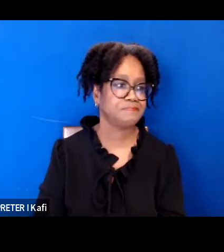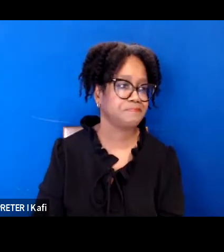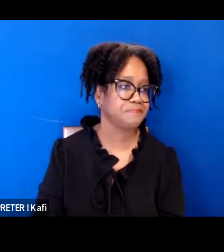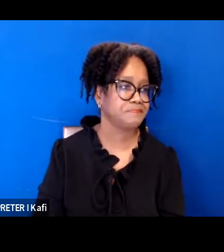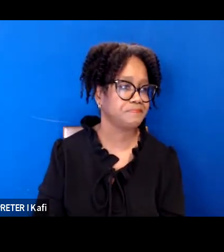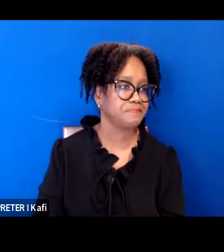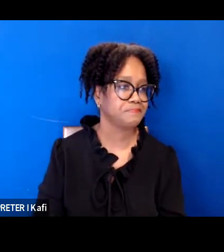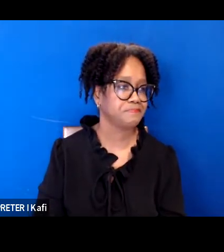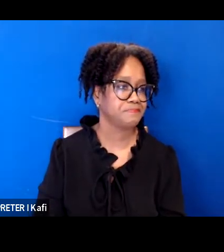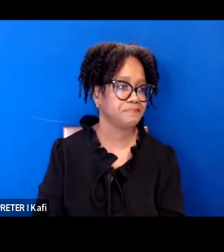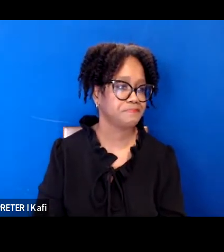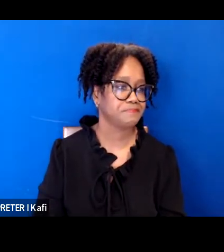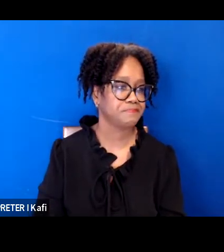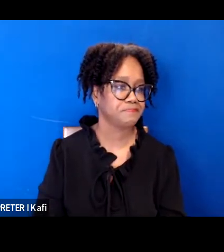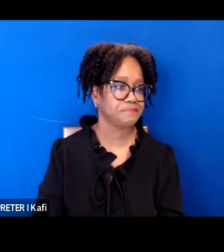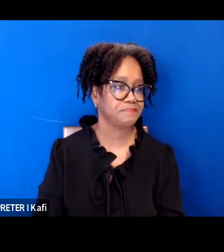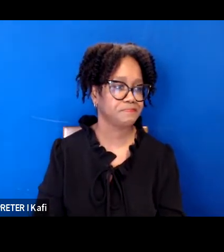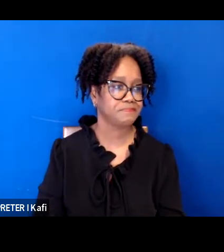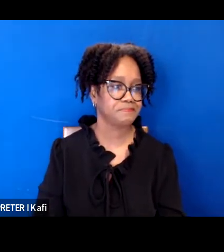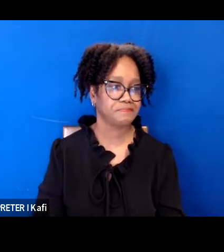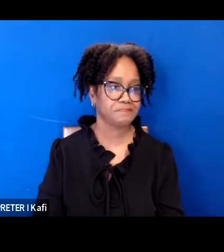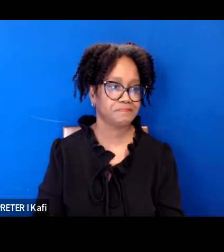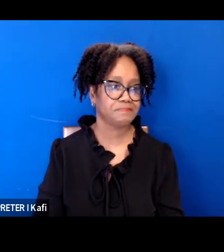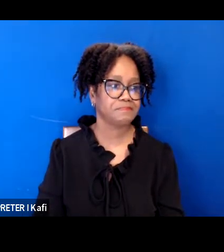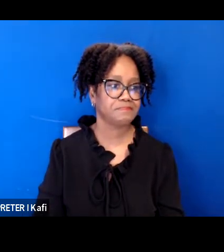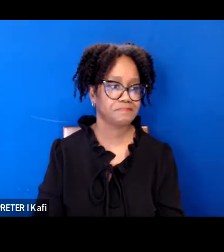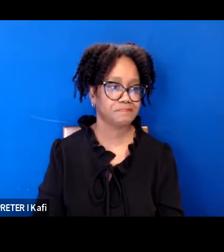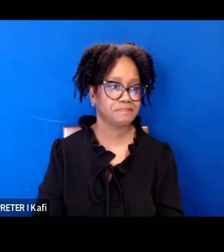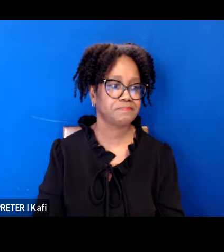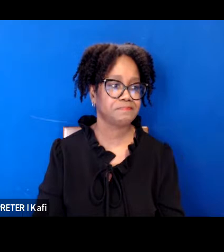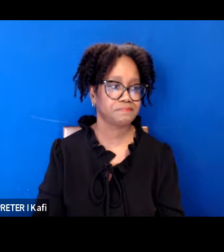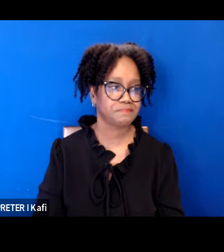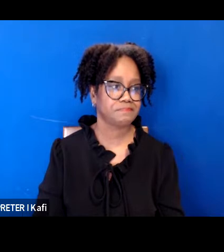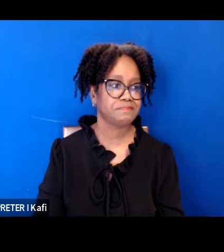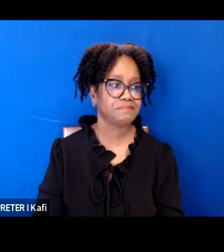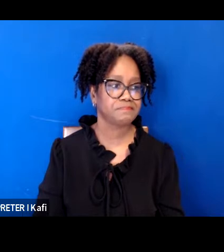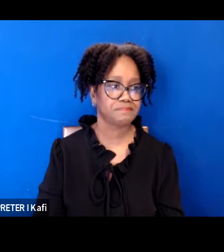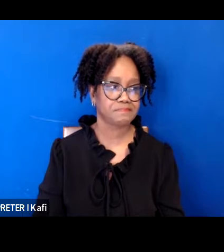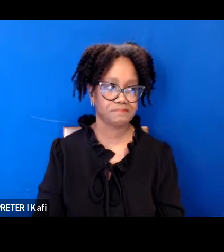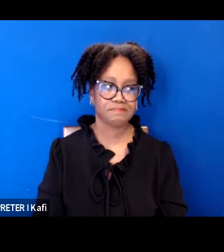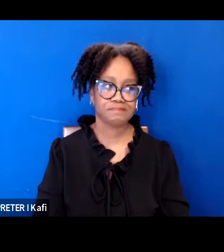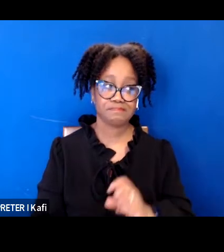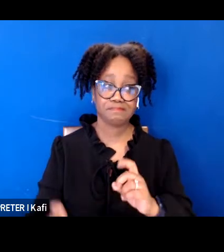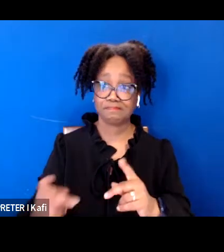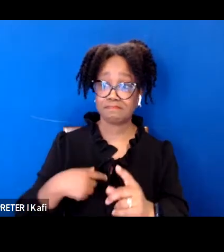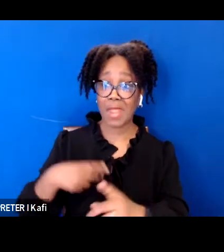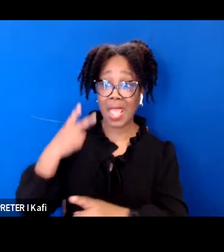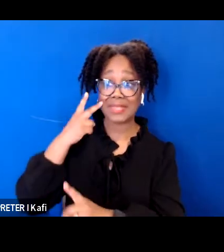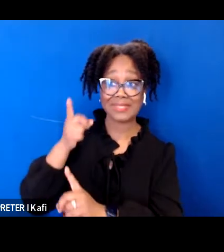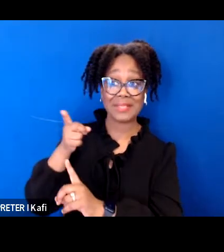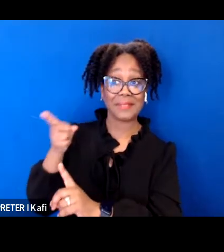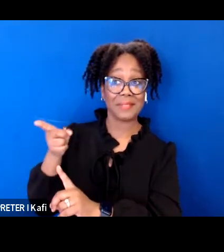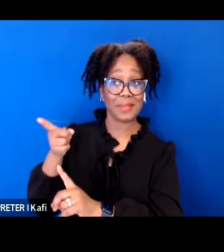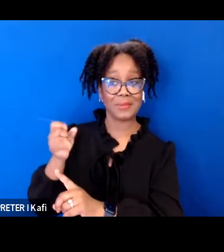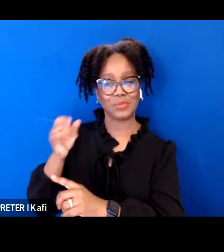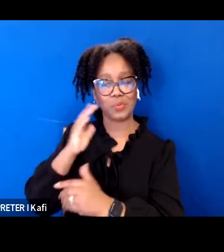okay great i see it i see it playing on there so we're going to go ahead and move forward